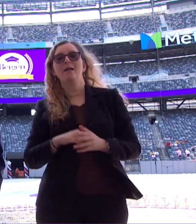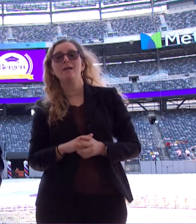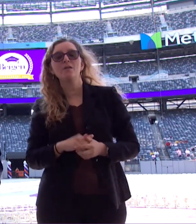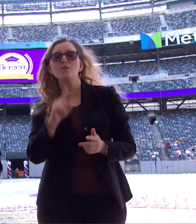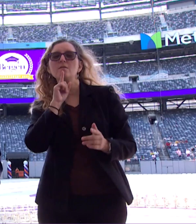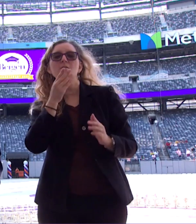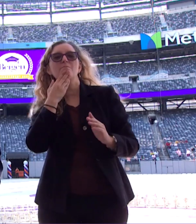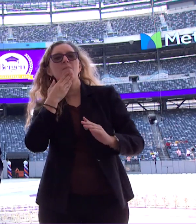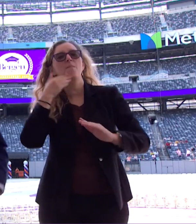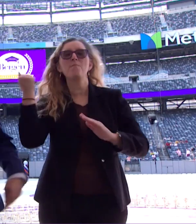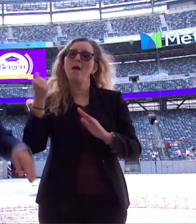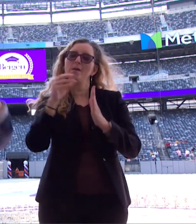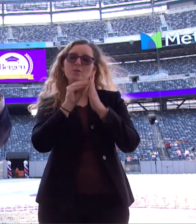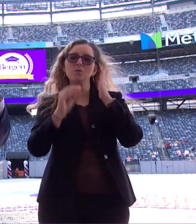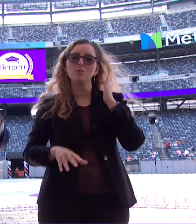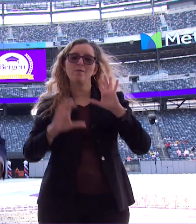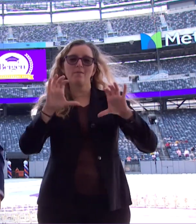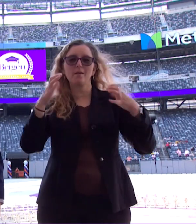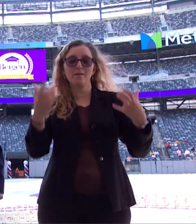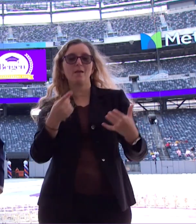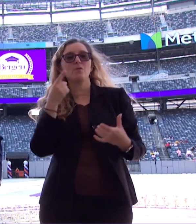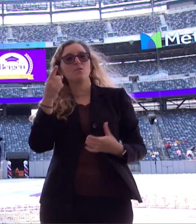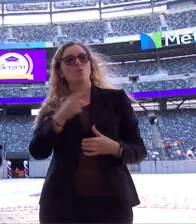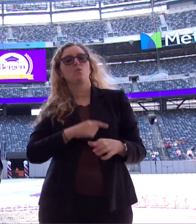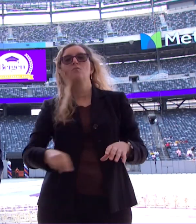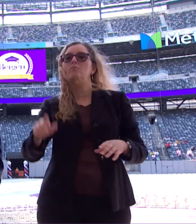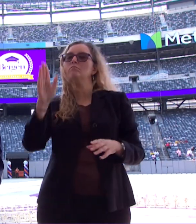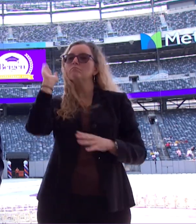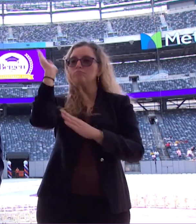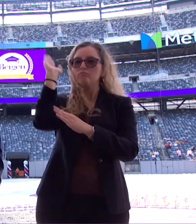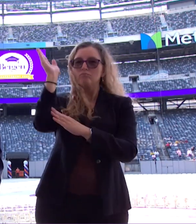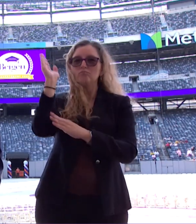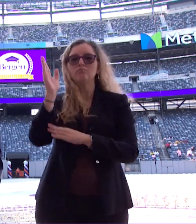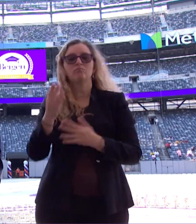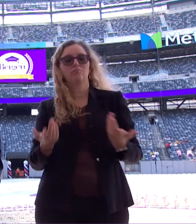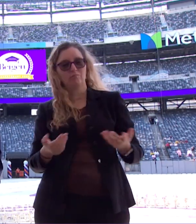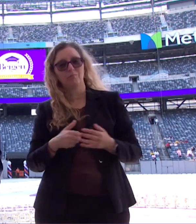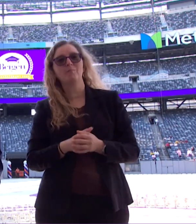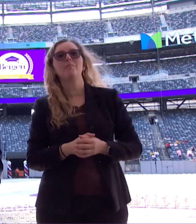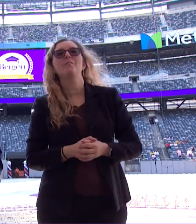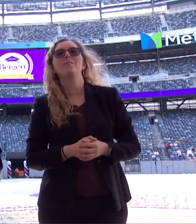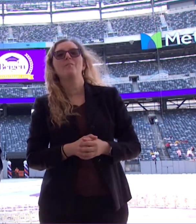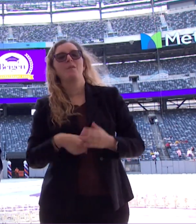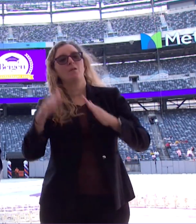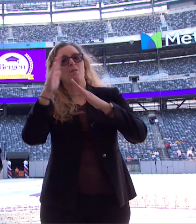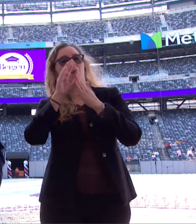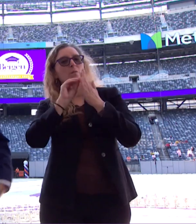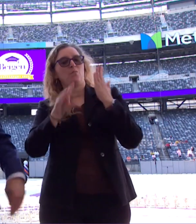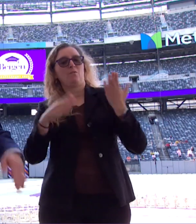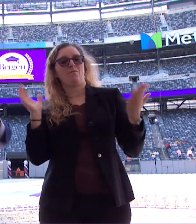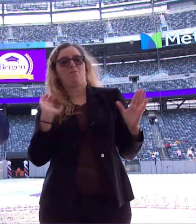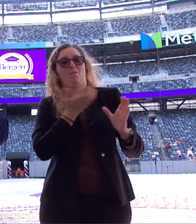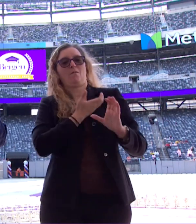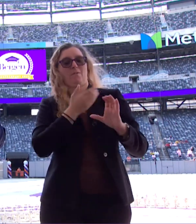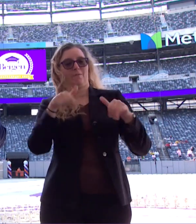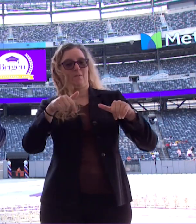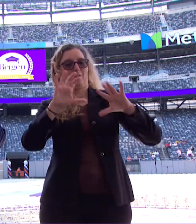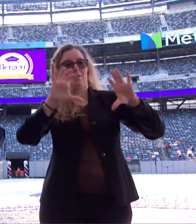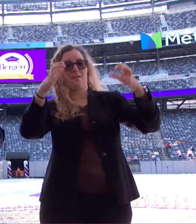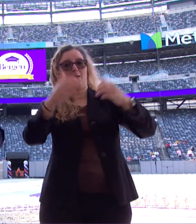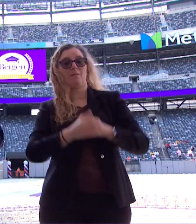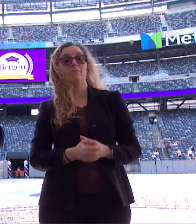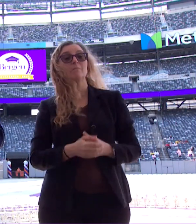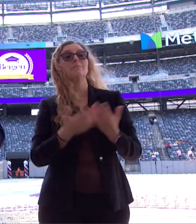the class. She's the valedictorian. She will deliver remarks as the valedictorian, as the top student in the class. So then you have our